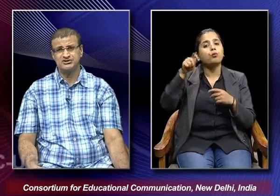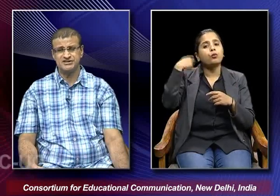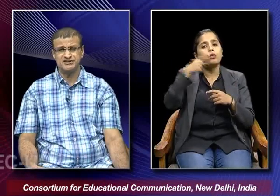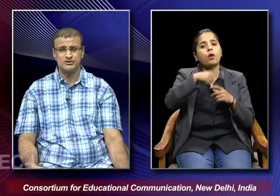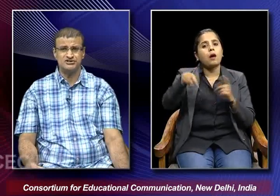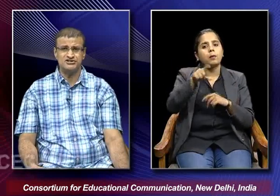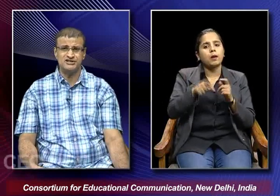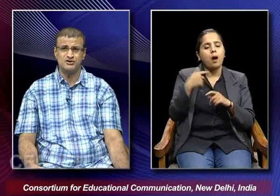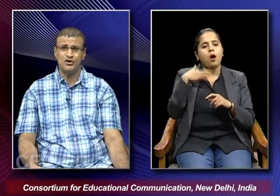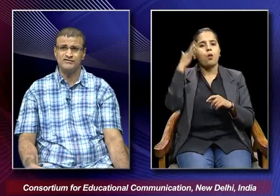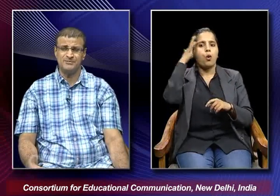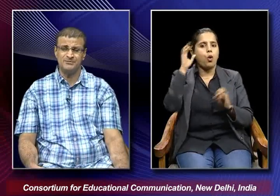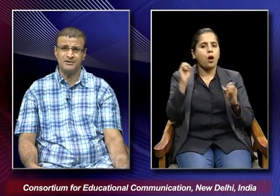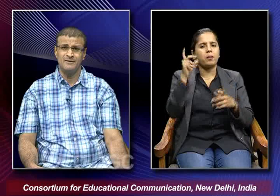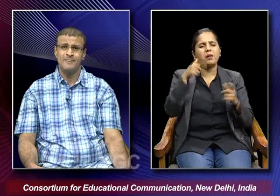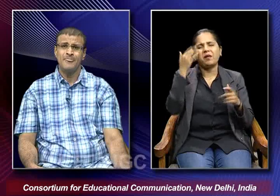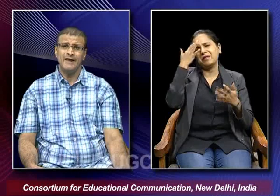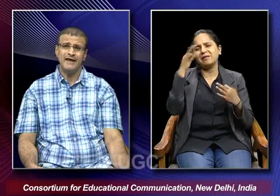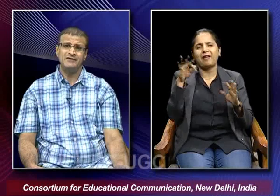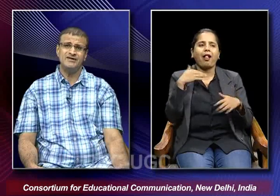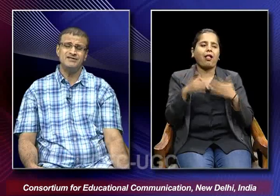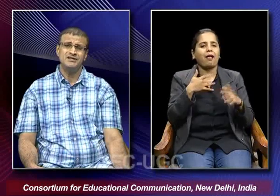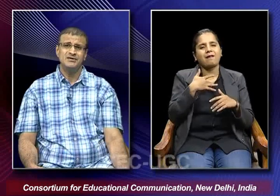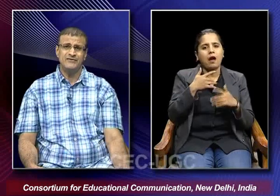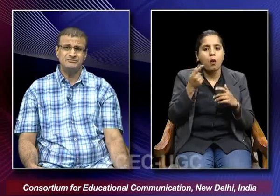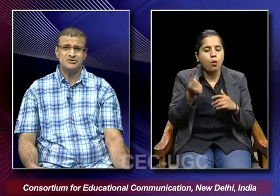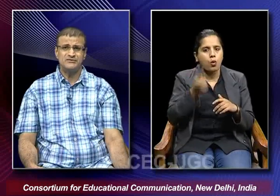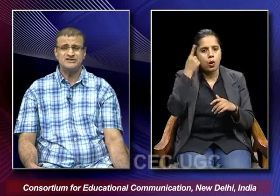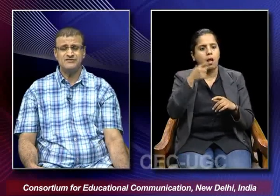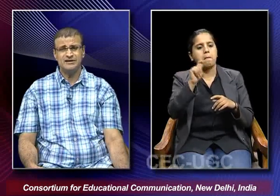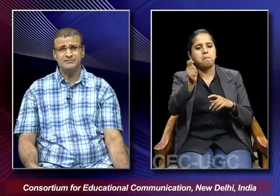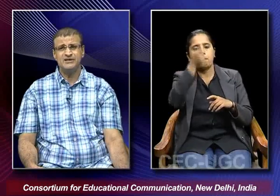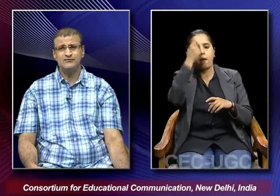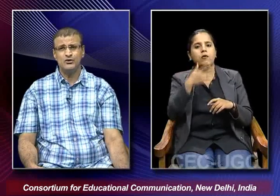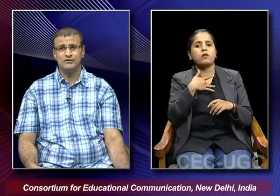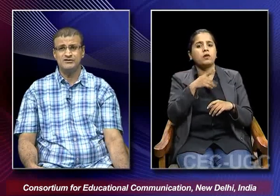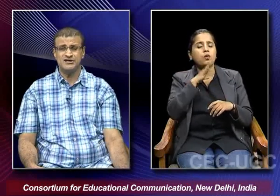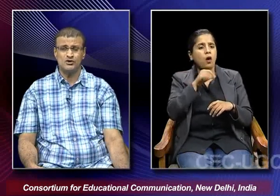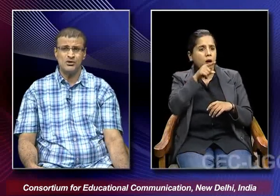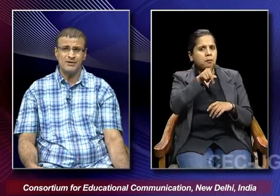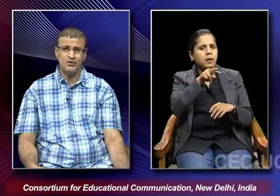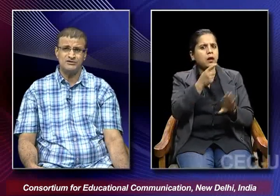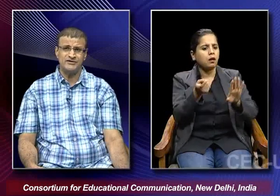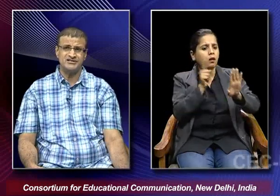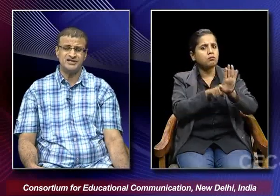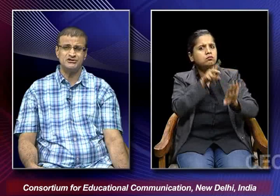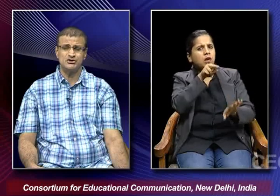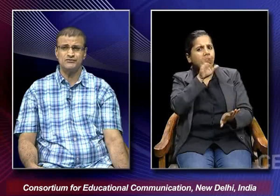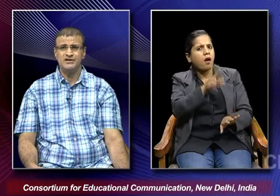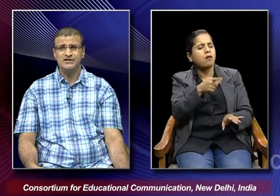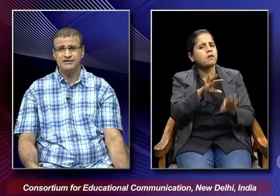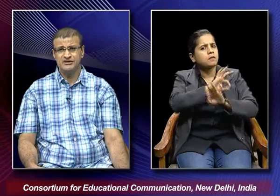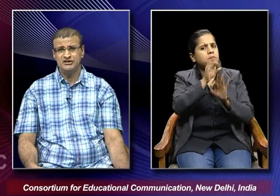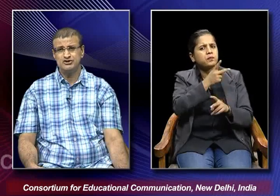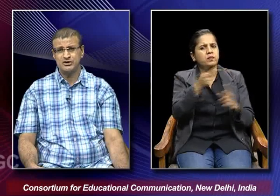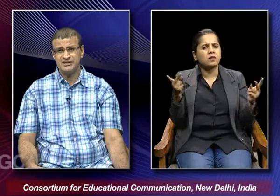the consciousness consciousness of the people and when films which are very meaningful which are talking about the various kinds of